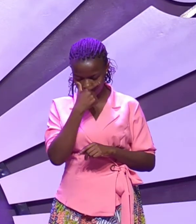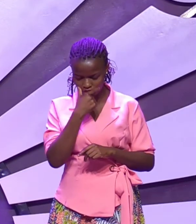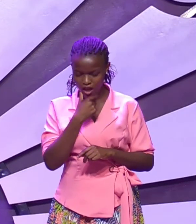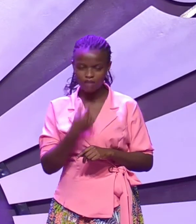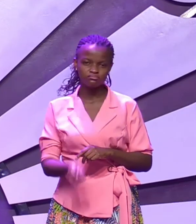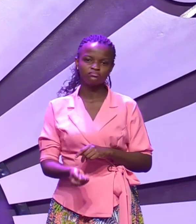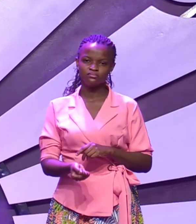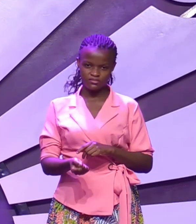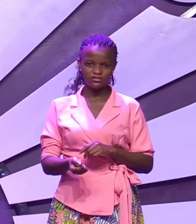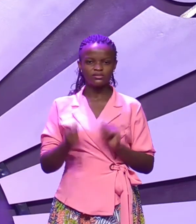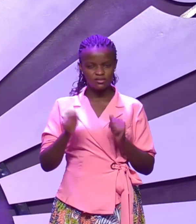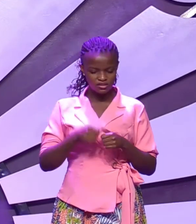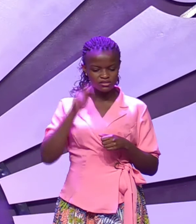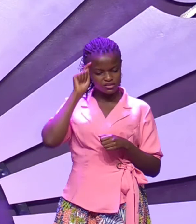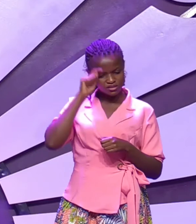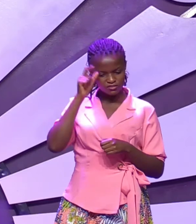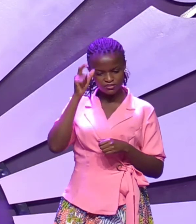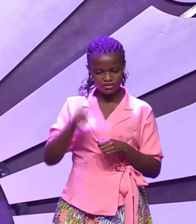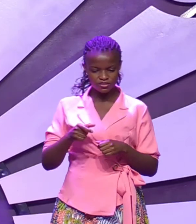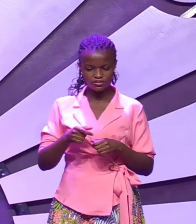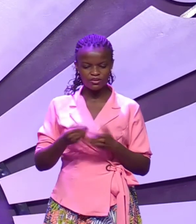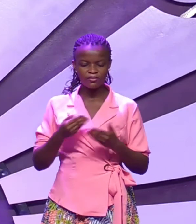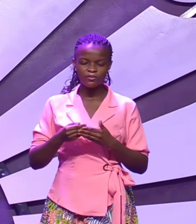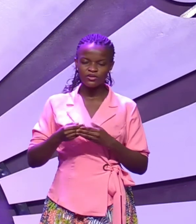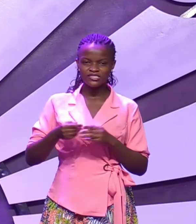if you can imagine someone putting a thorn in your back